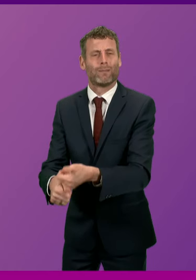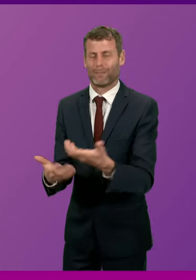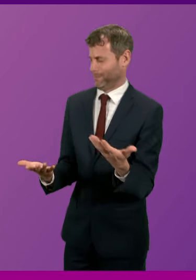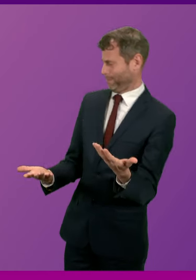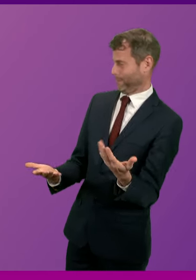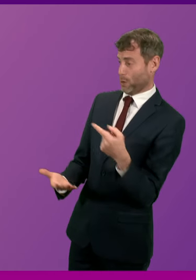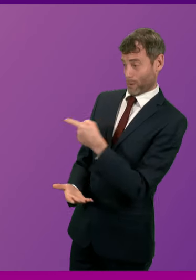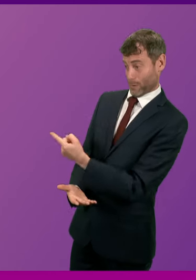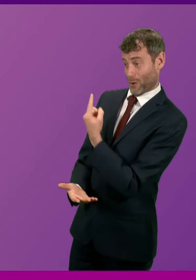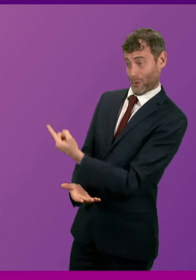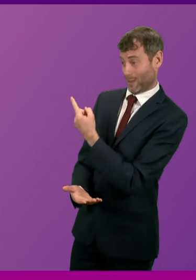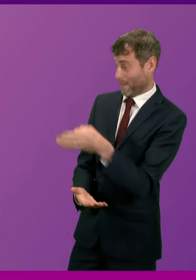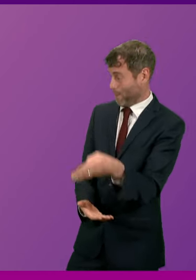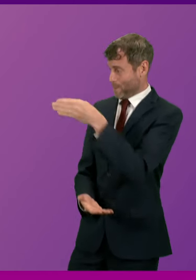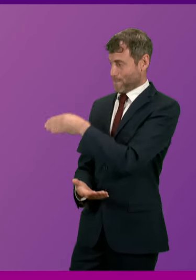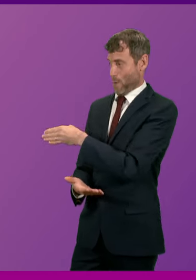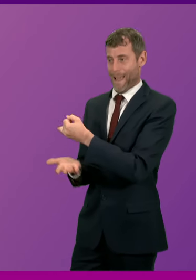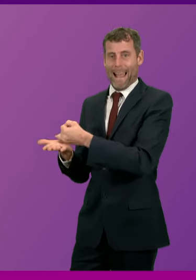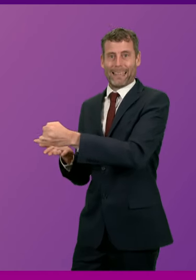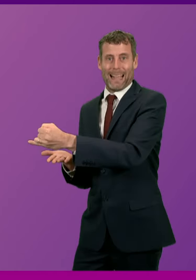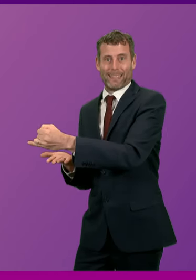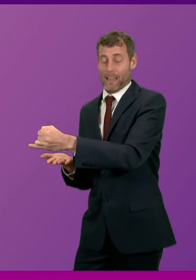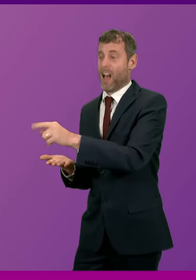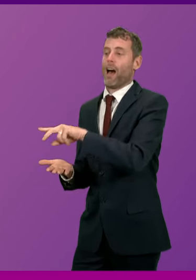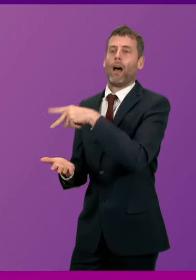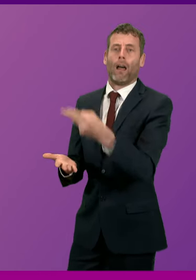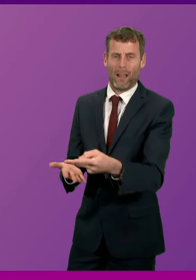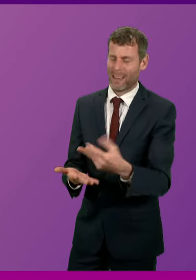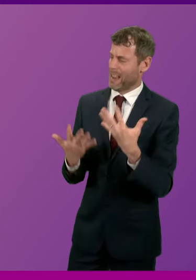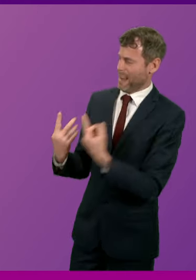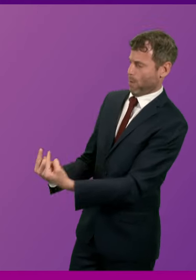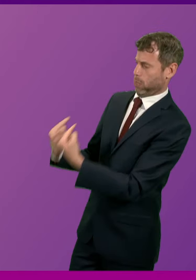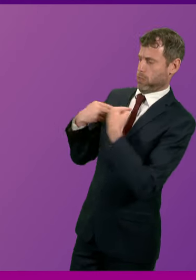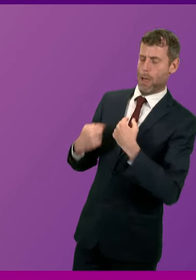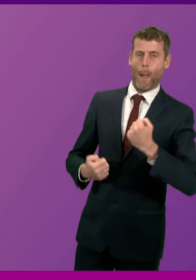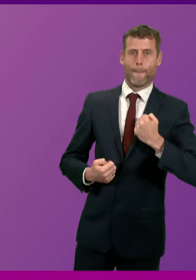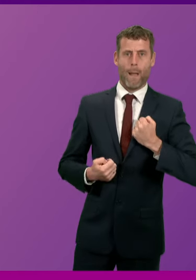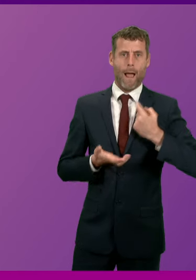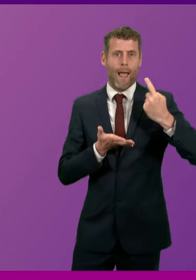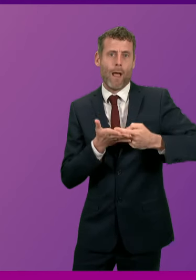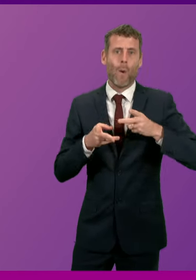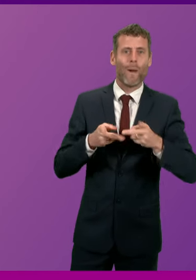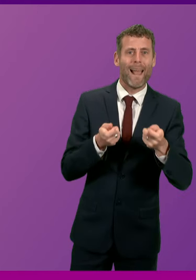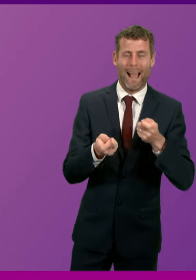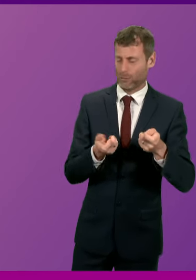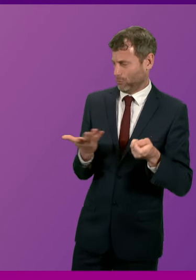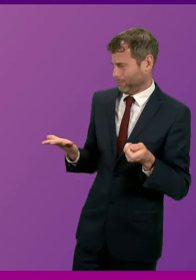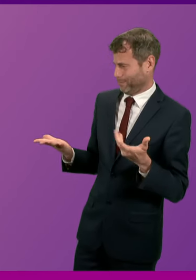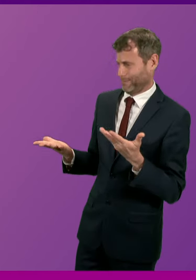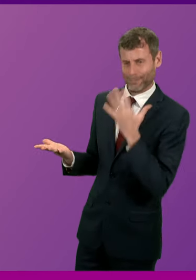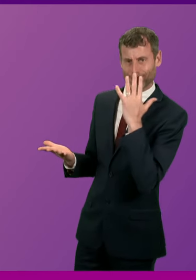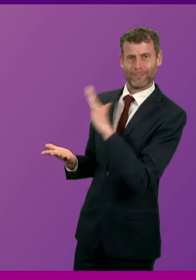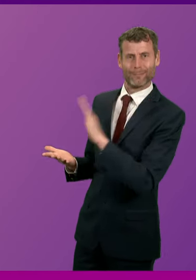my conduct or my actions have been in any way hear the First Minister. Now,